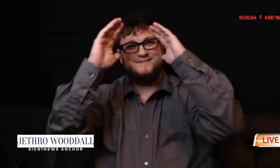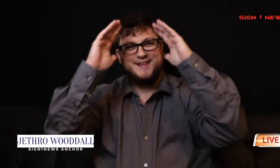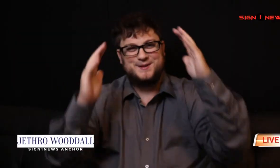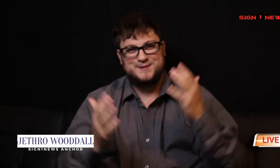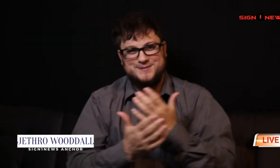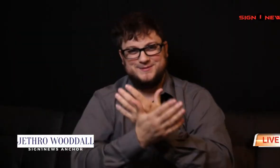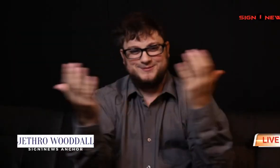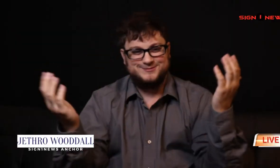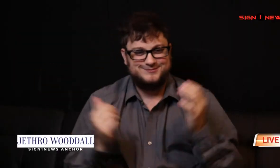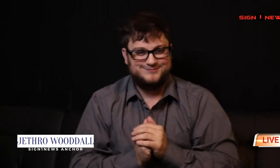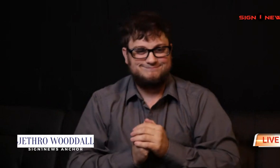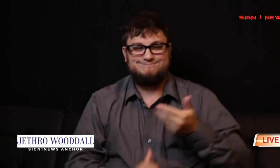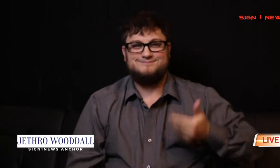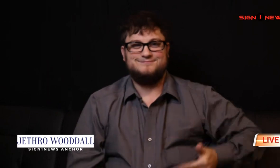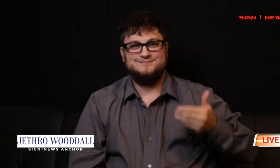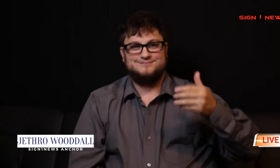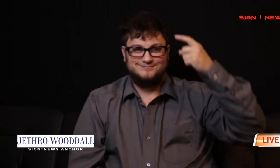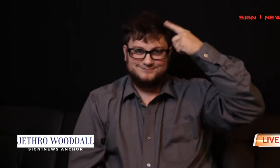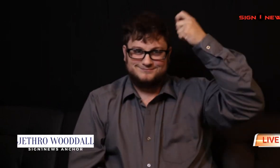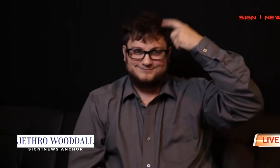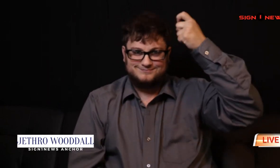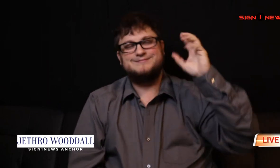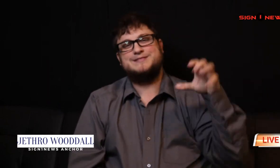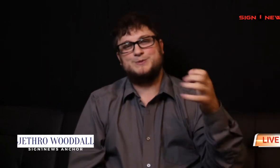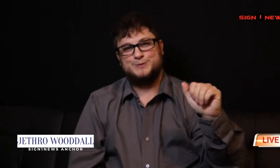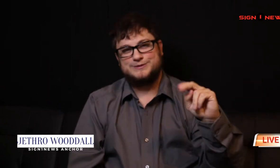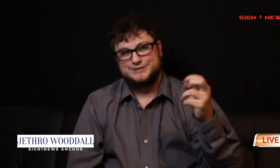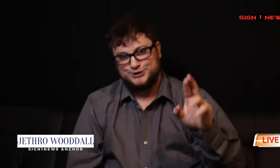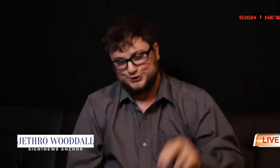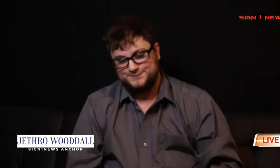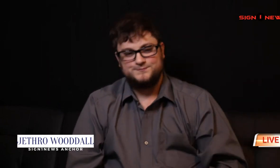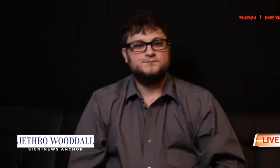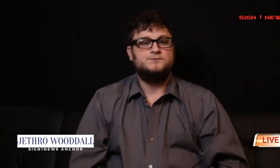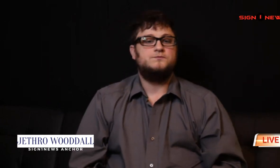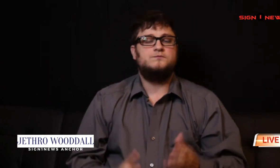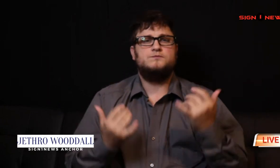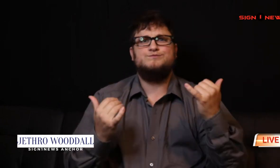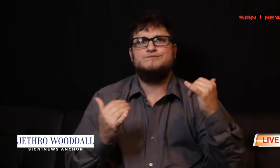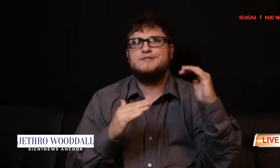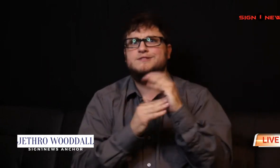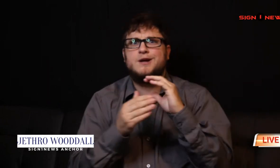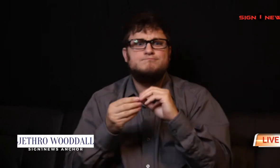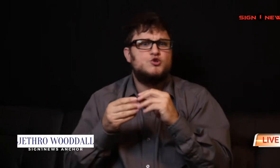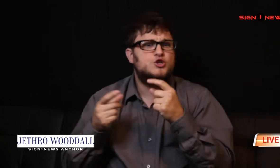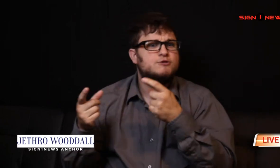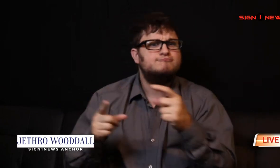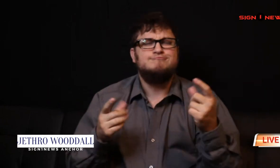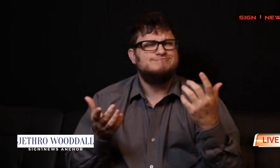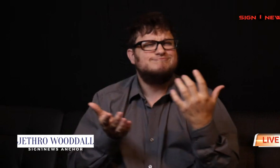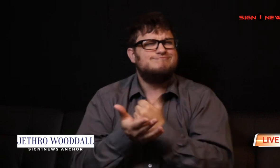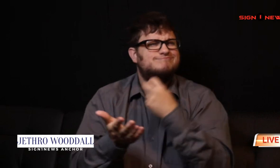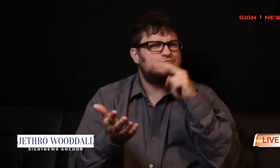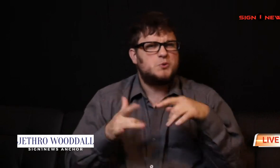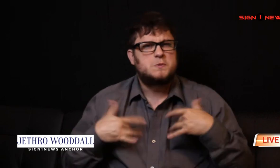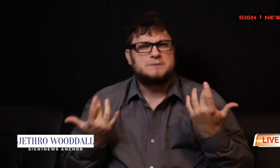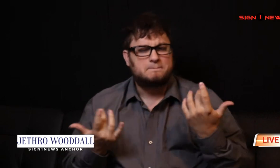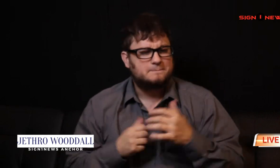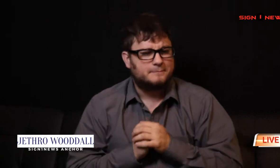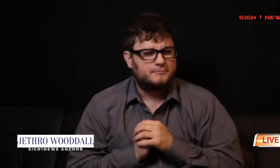Hello, everyone. I'm SignOneNews anchor Jethro Woodall. Here's a quick look at the top trending stories making